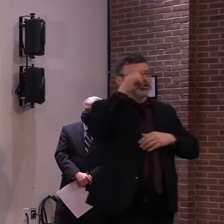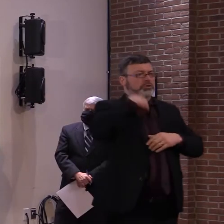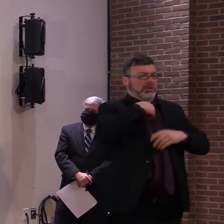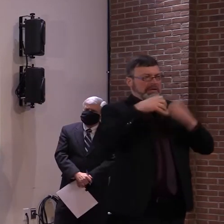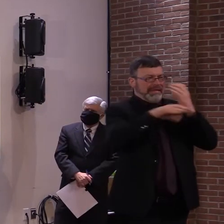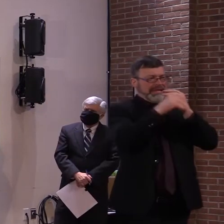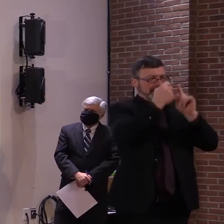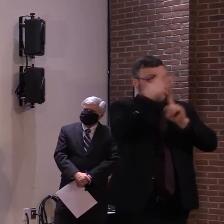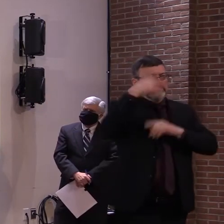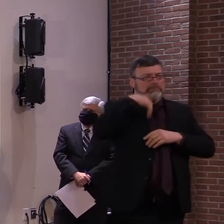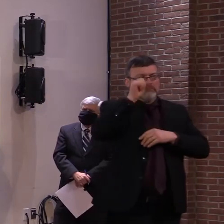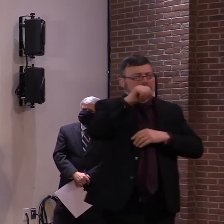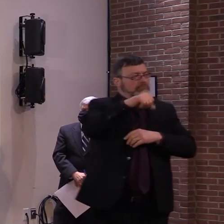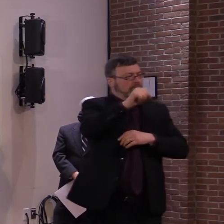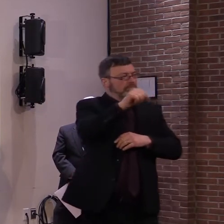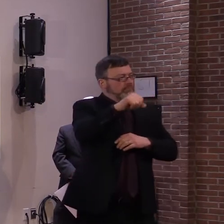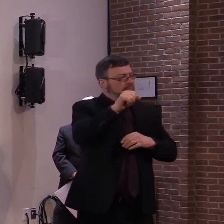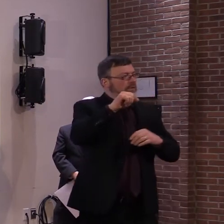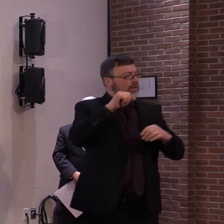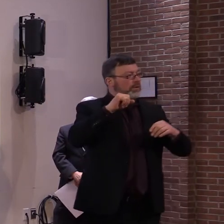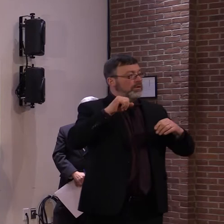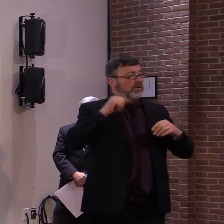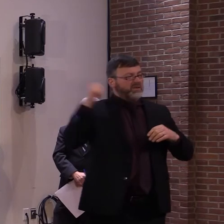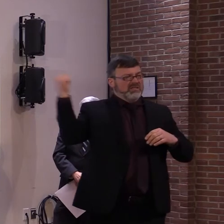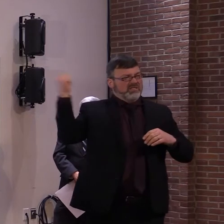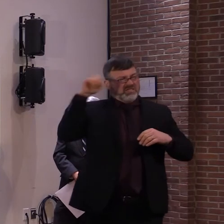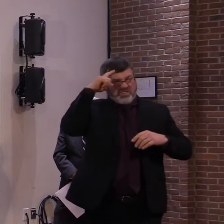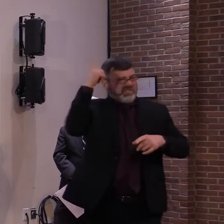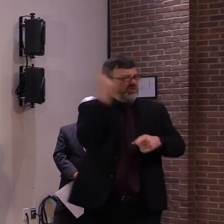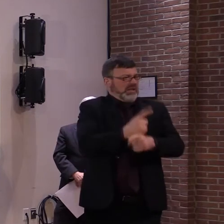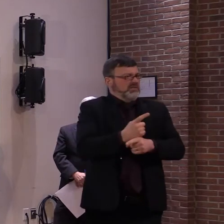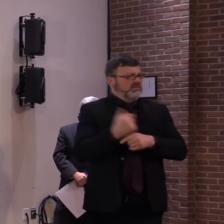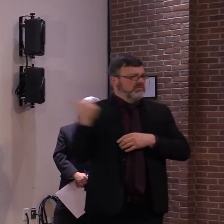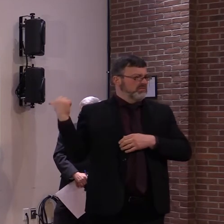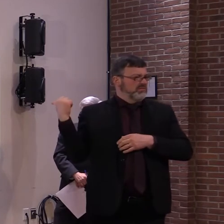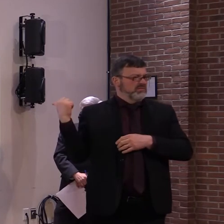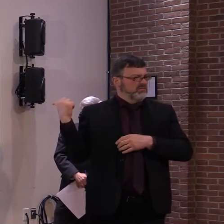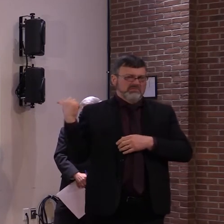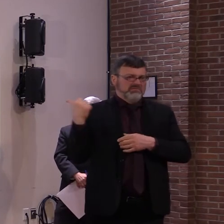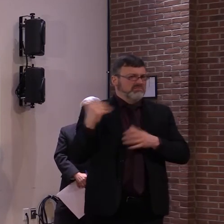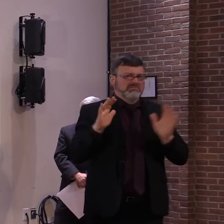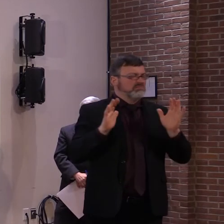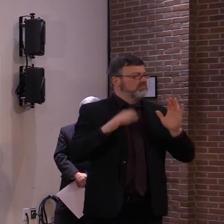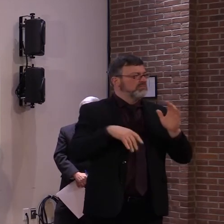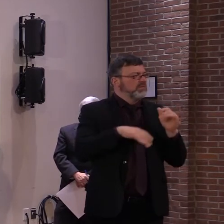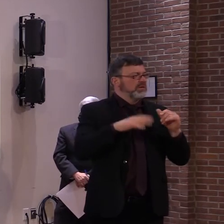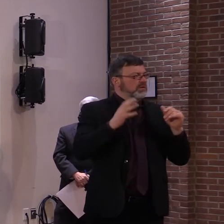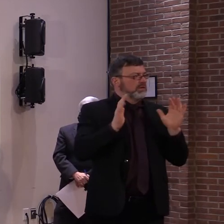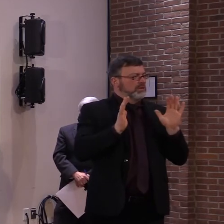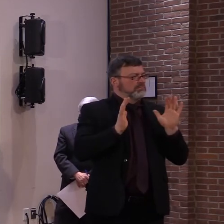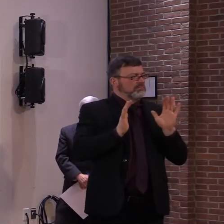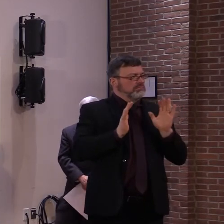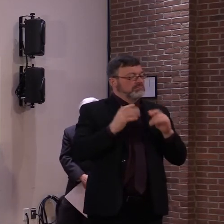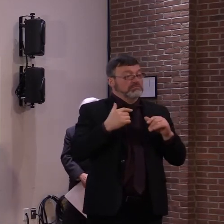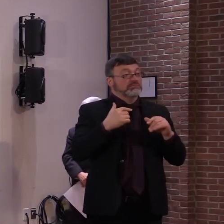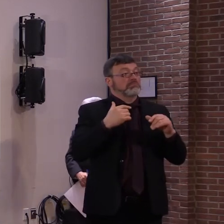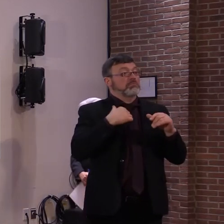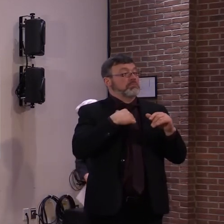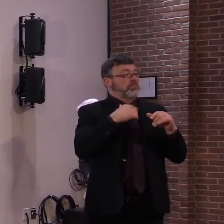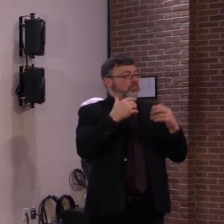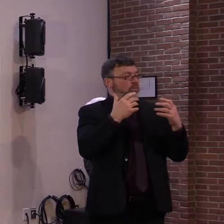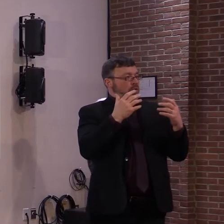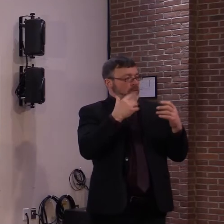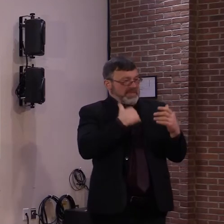So everything the governor said is completely true. In addition, you know, with our partnership with Southwest Vermont Medical